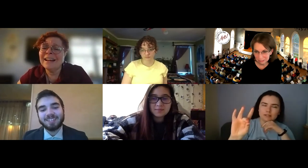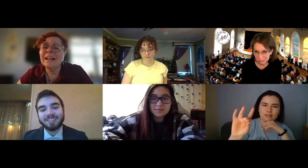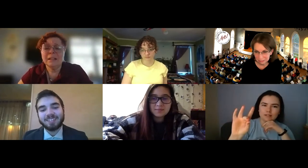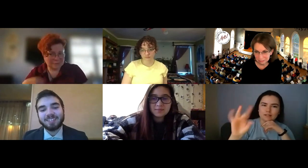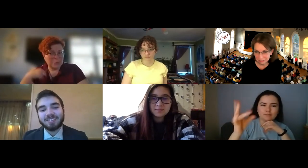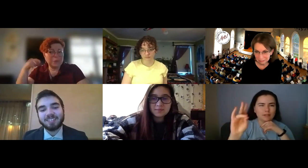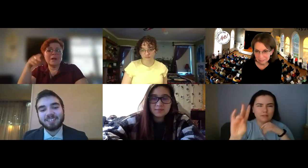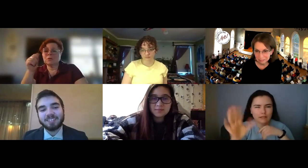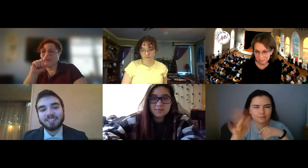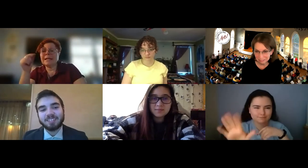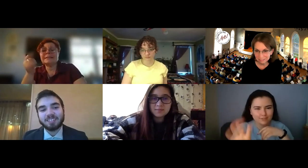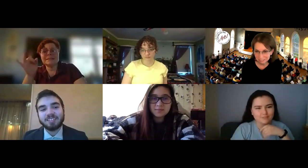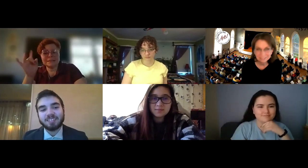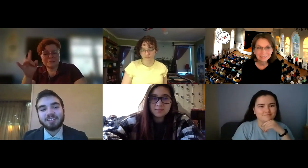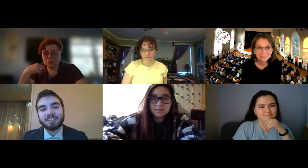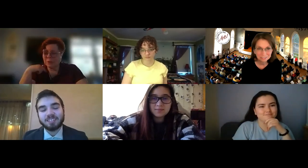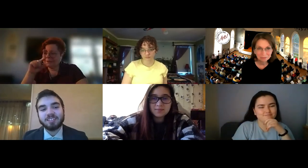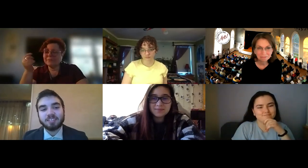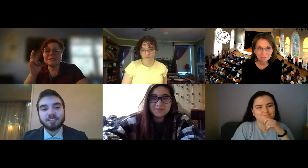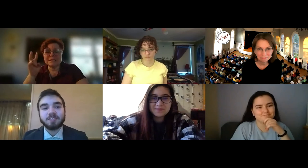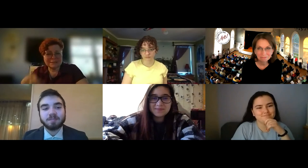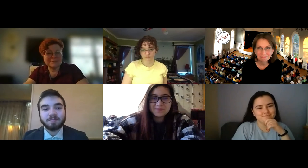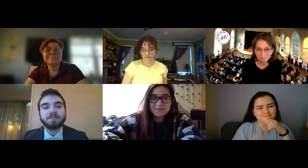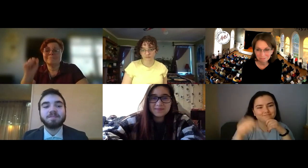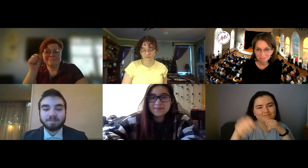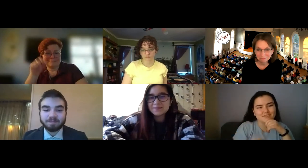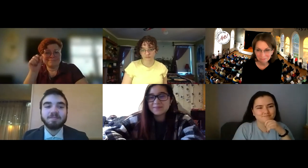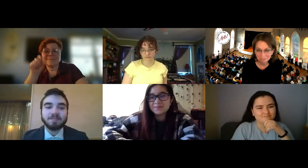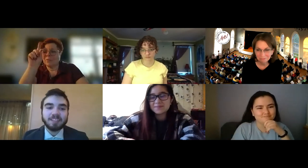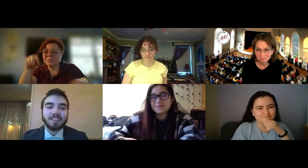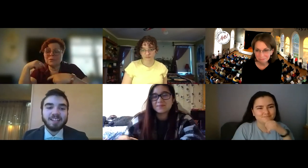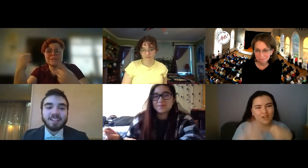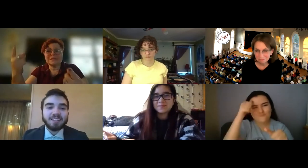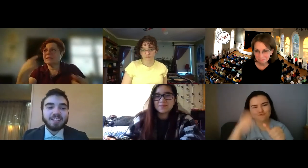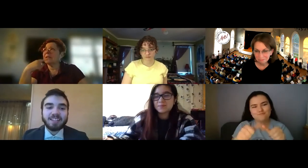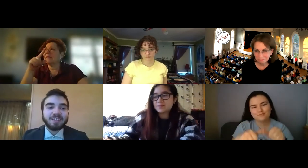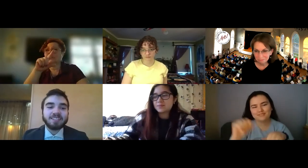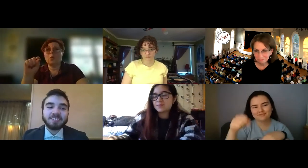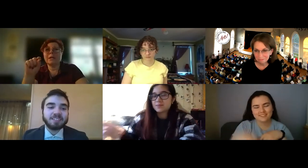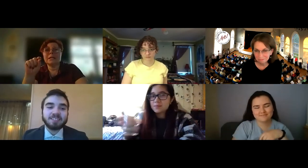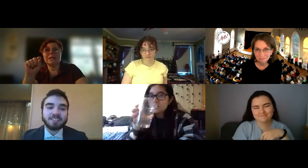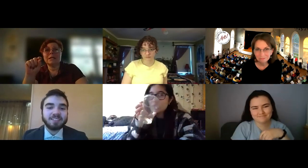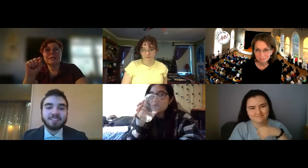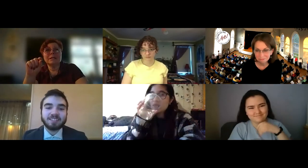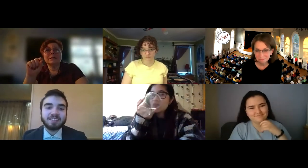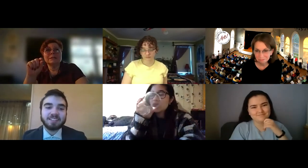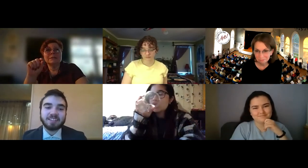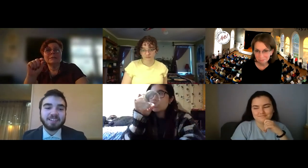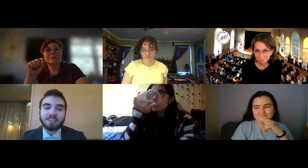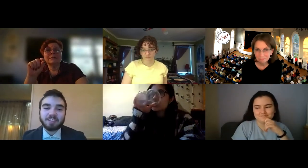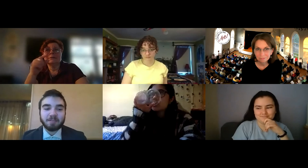We were there 2018, 2017. We've been doing this since I think 20, the